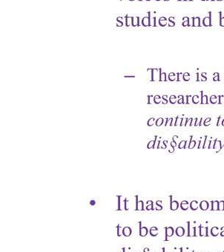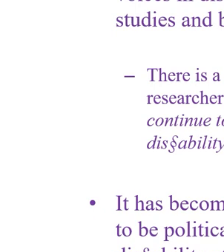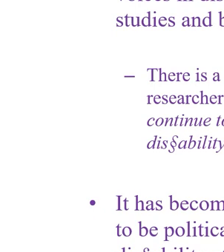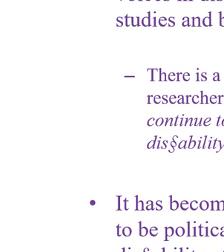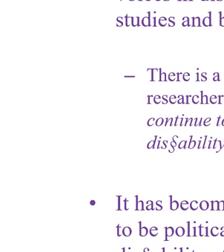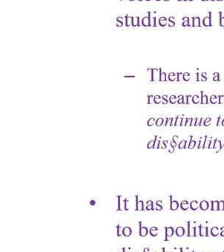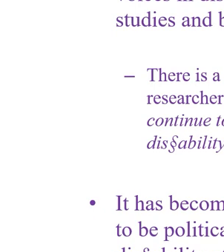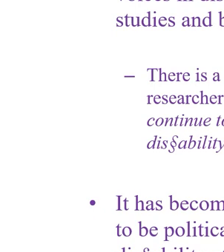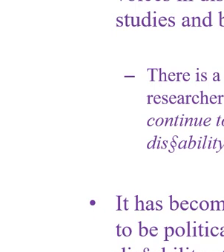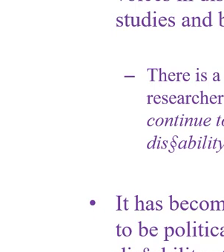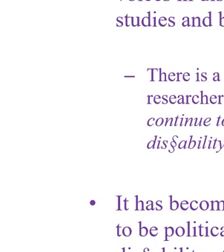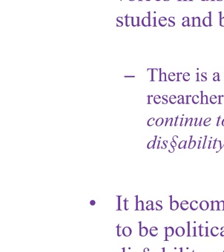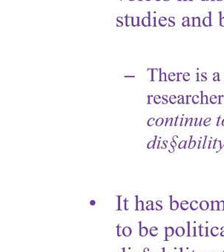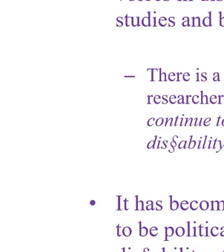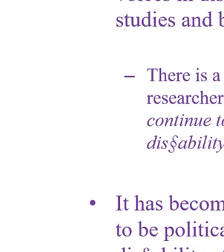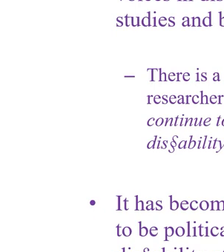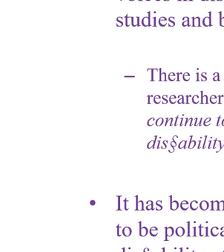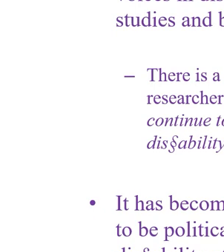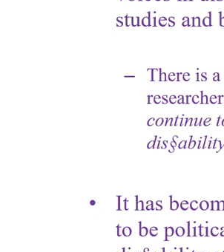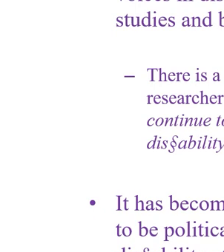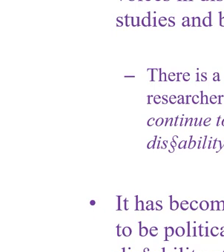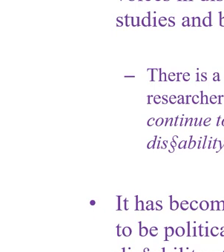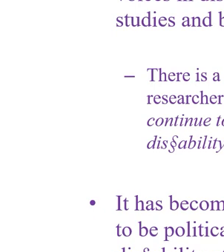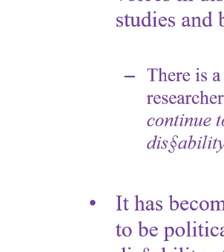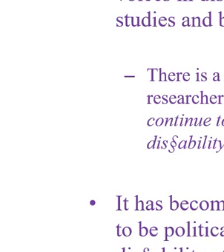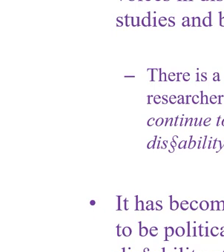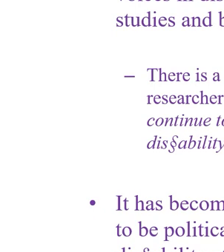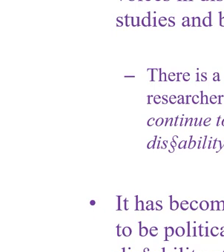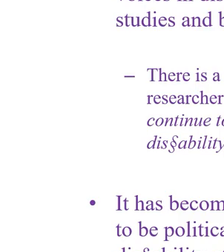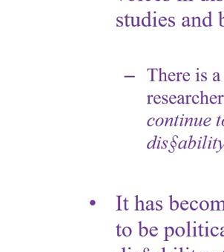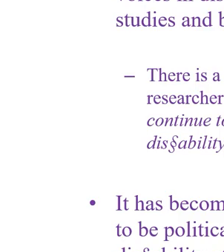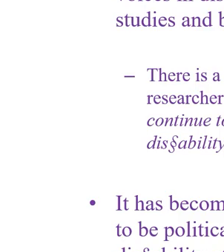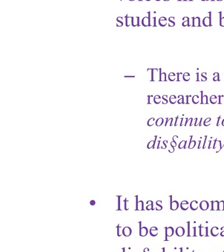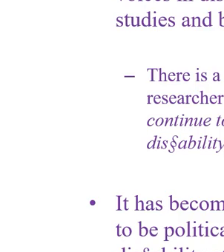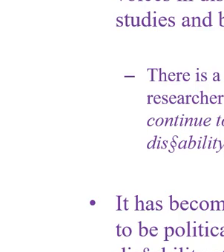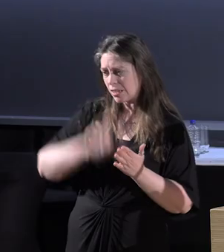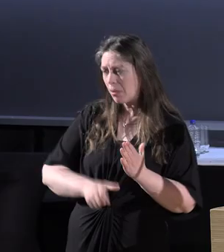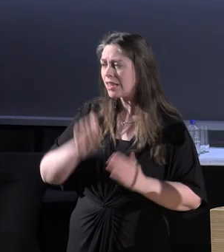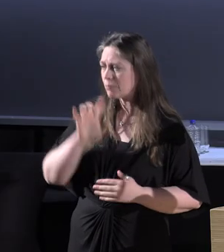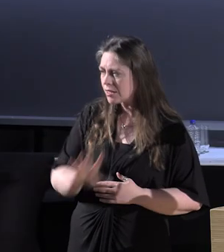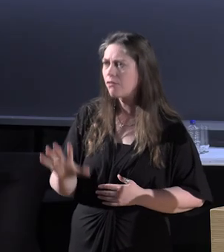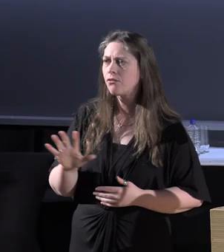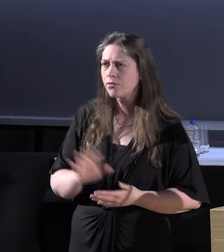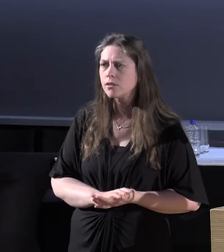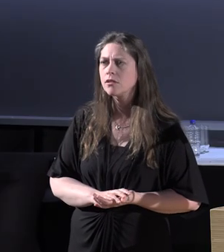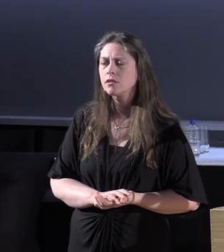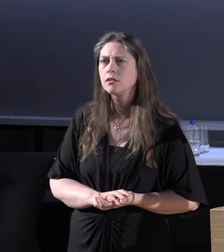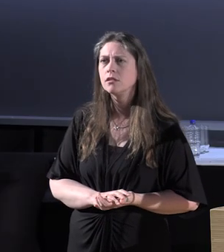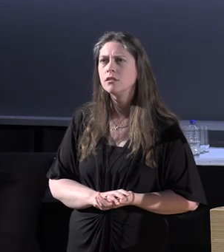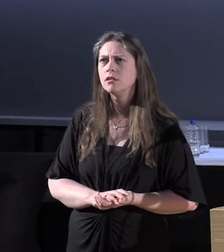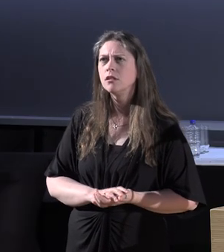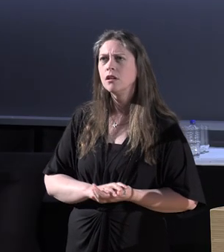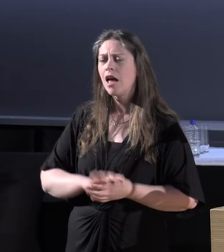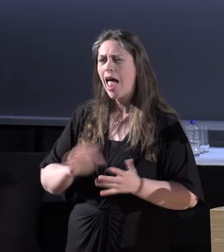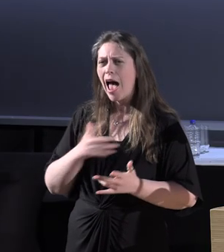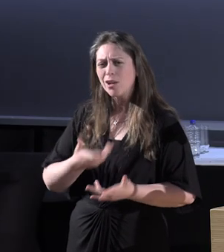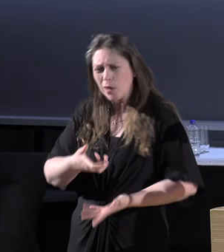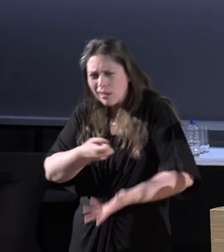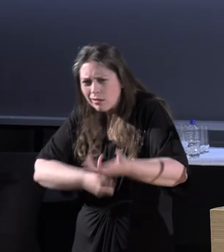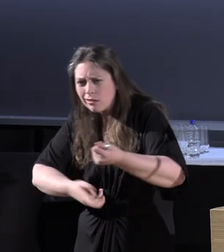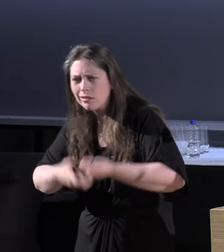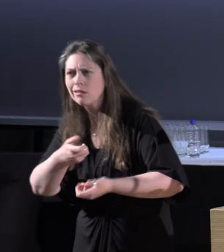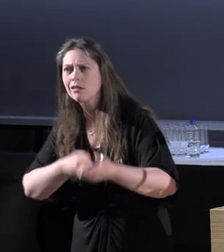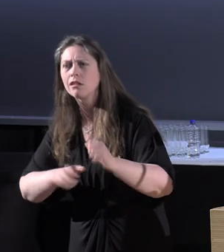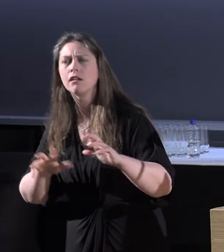There is a need for more researchers who have and continue to experience disability. But how do we get those? You know, one of